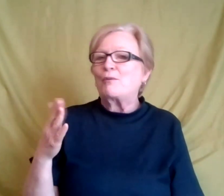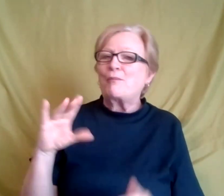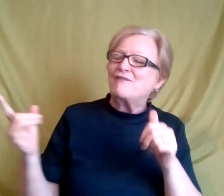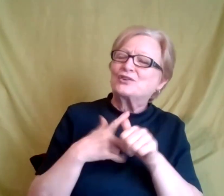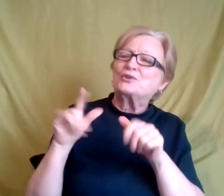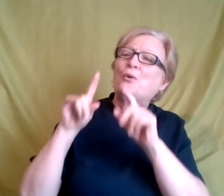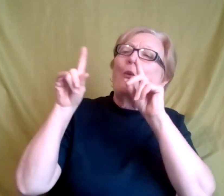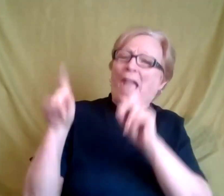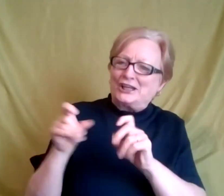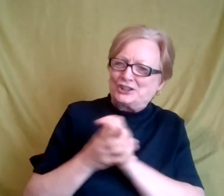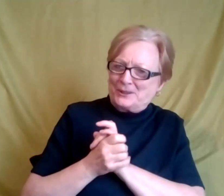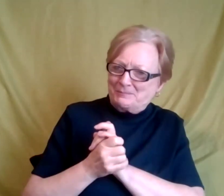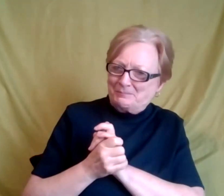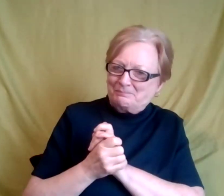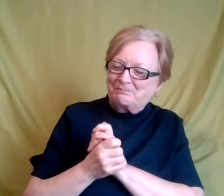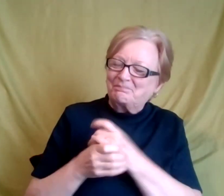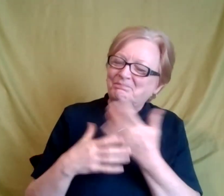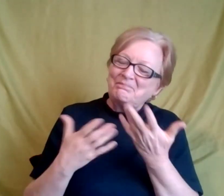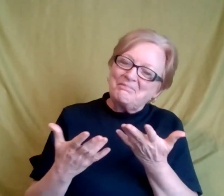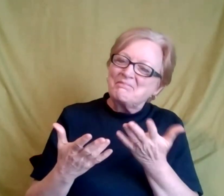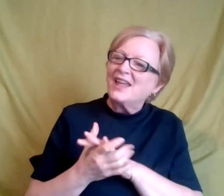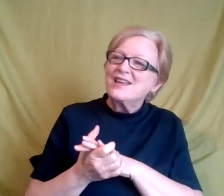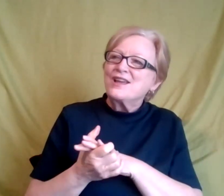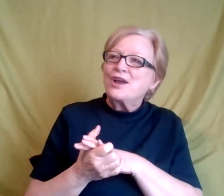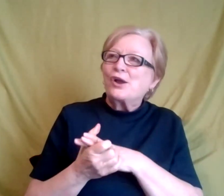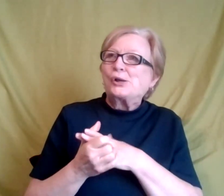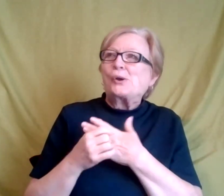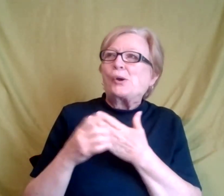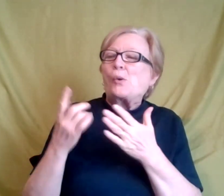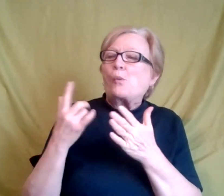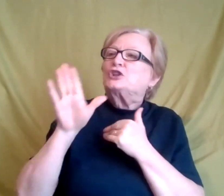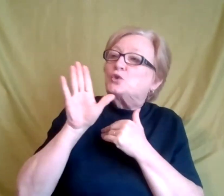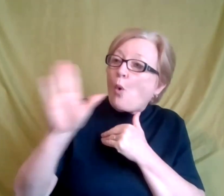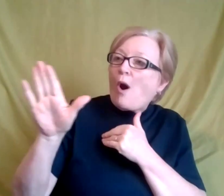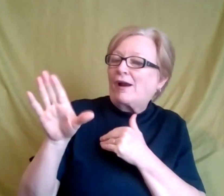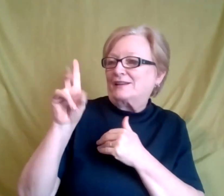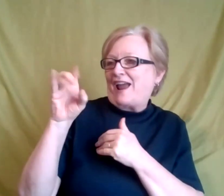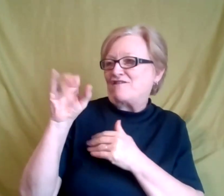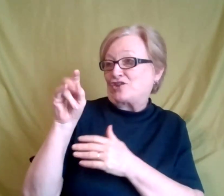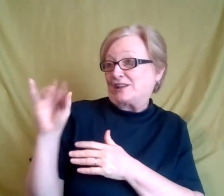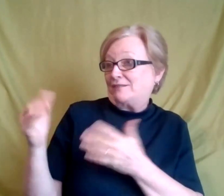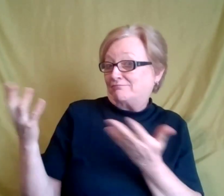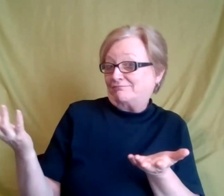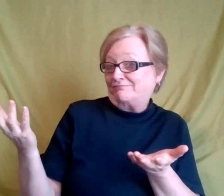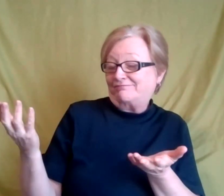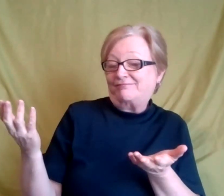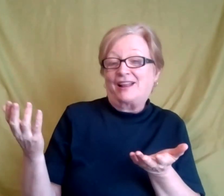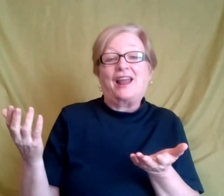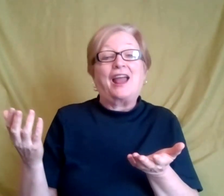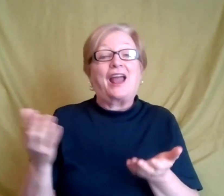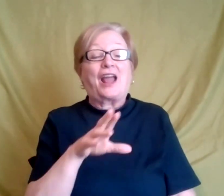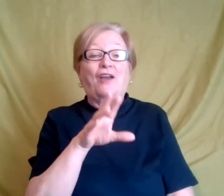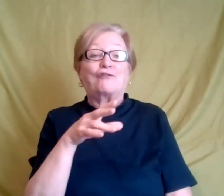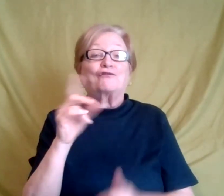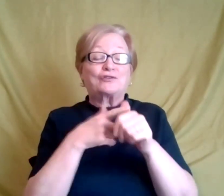I have for you is, uh, what is neurodiversity? Well, um, neurodiversity, it's